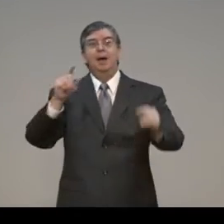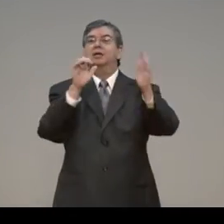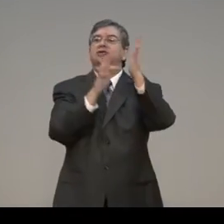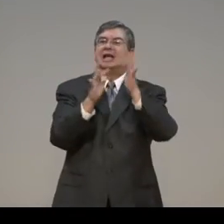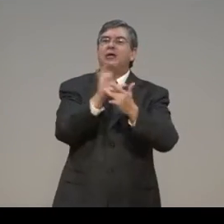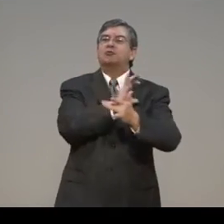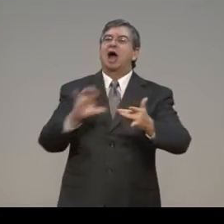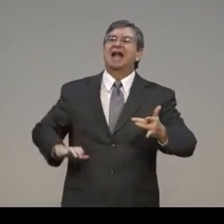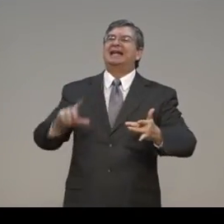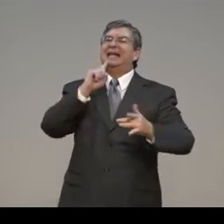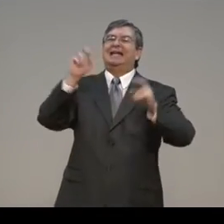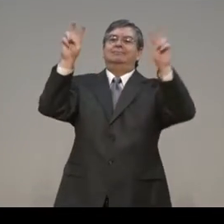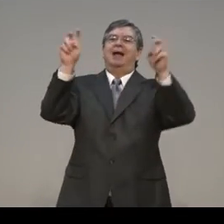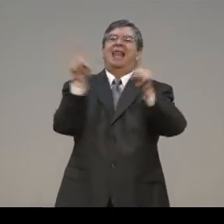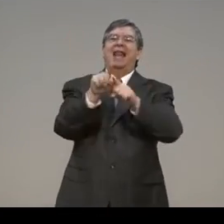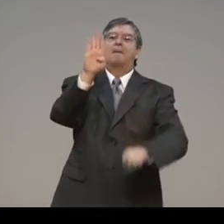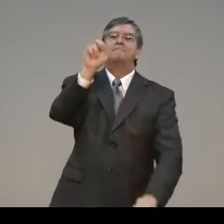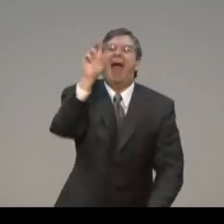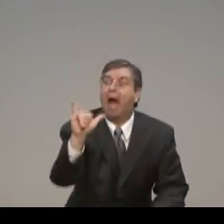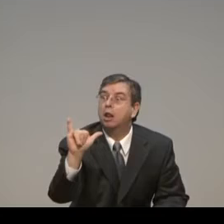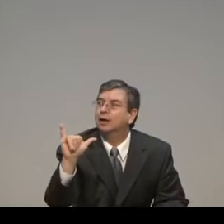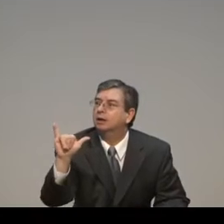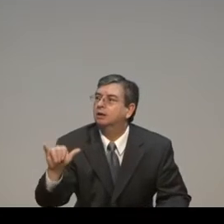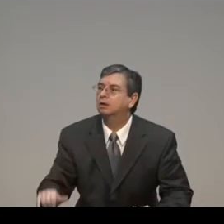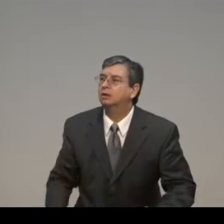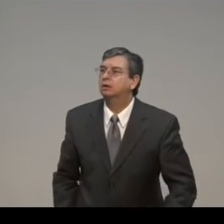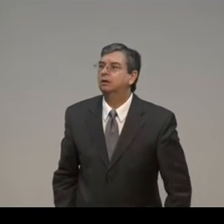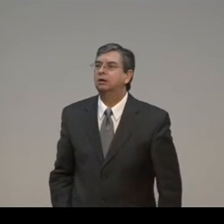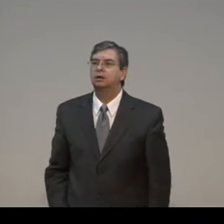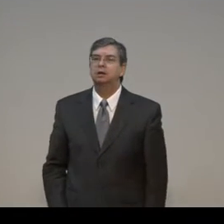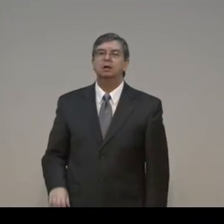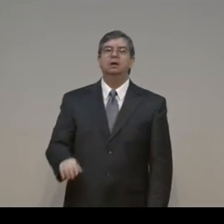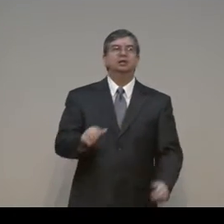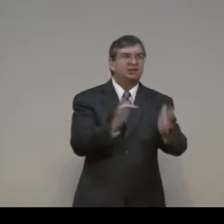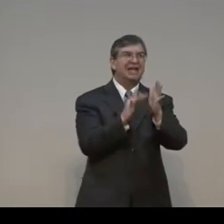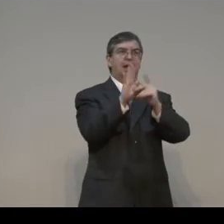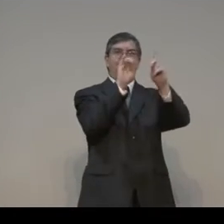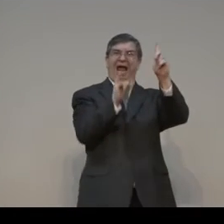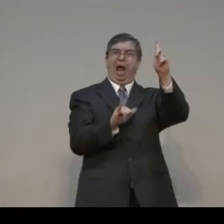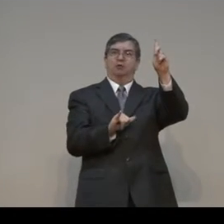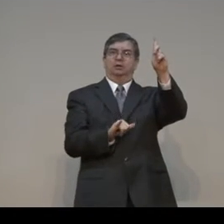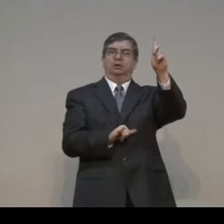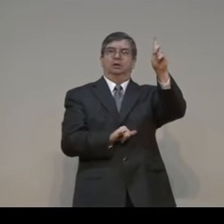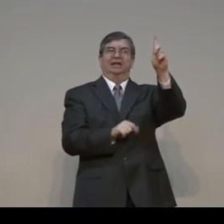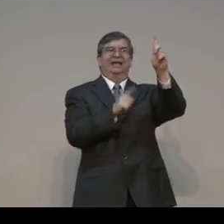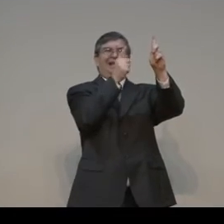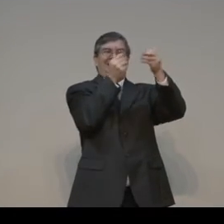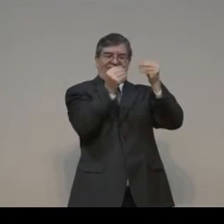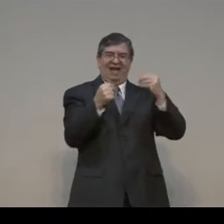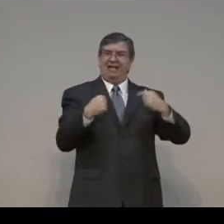as it reads here. Jesus Christ is like our battery. Feed your battery. Feed